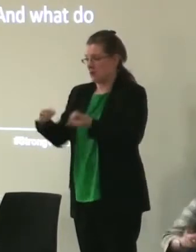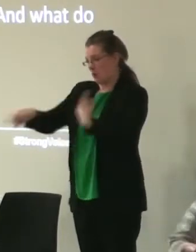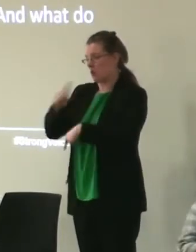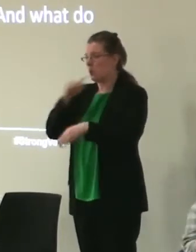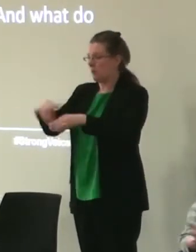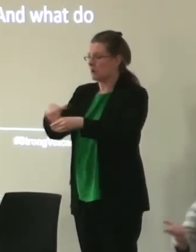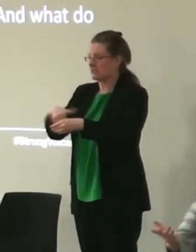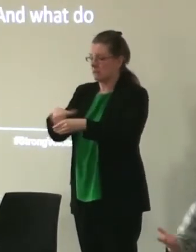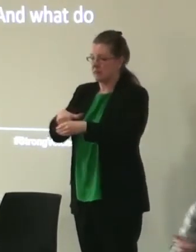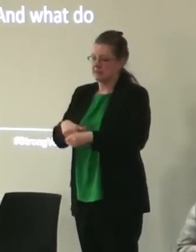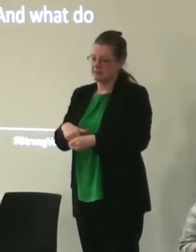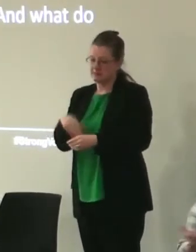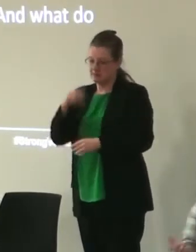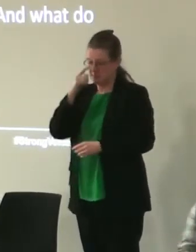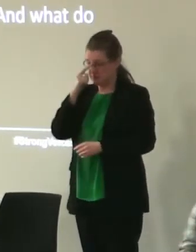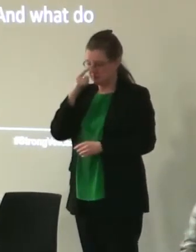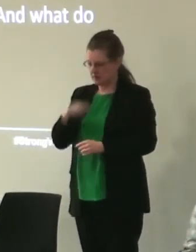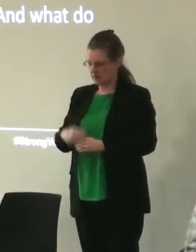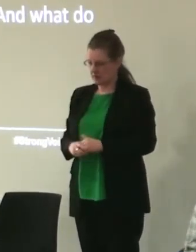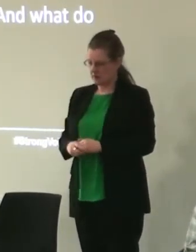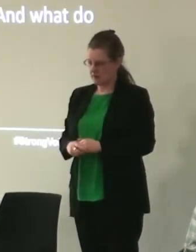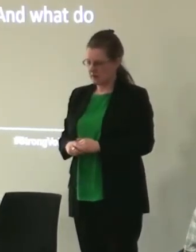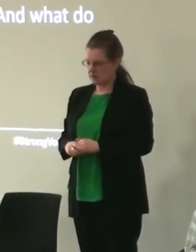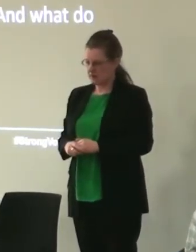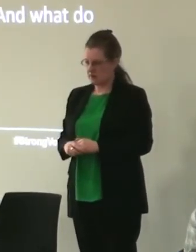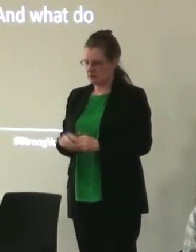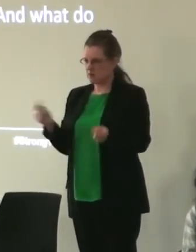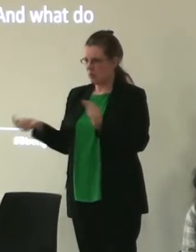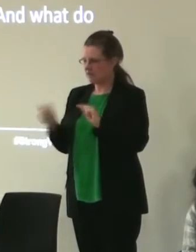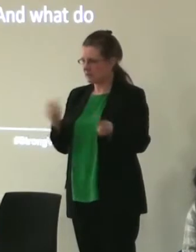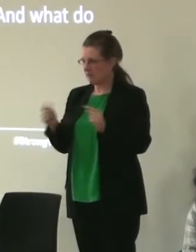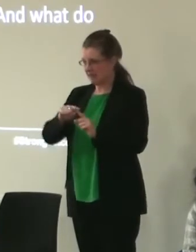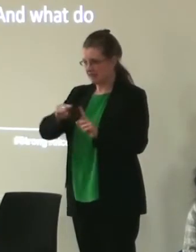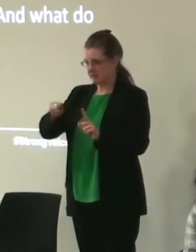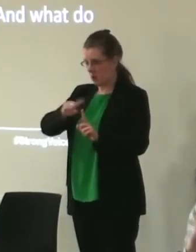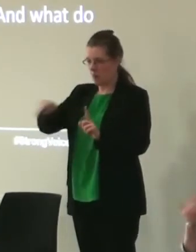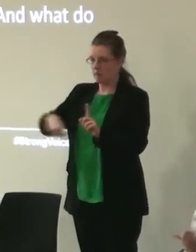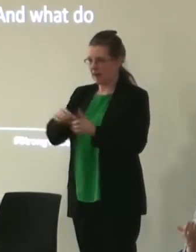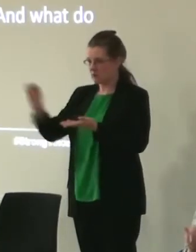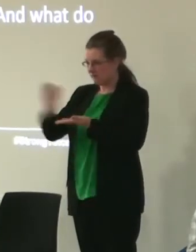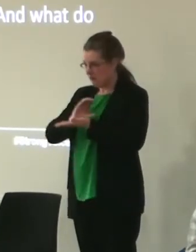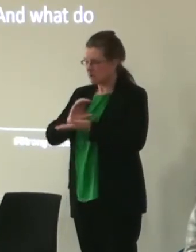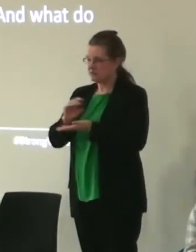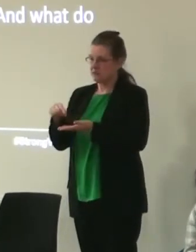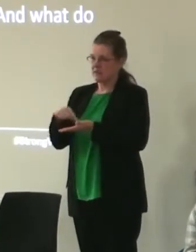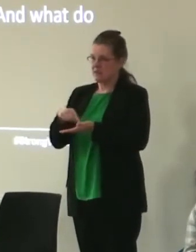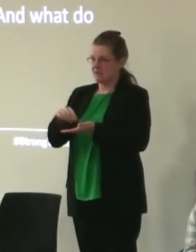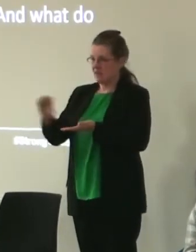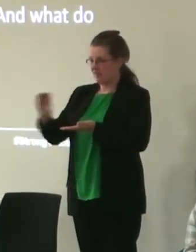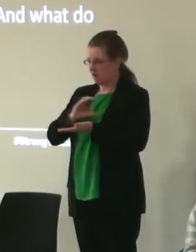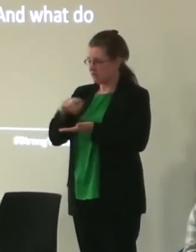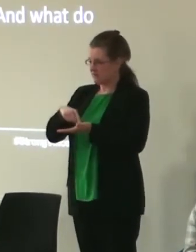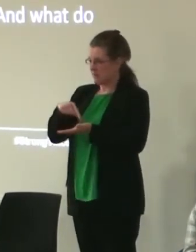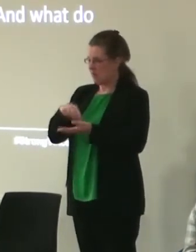and so that the debate going back to the funder point then the reflection back to the funder is simply